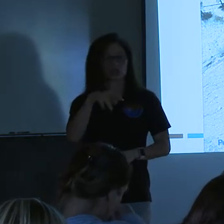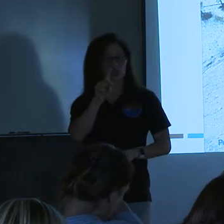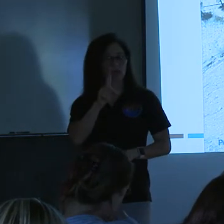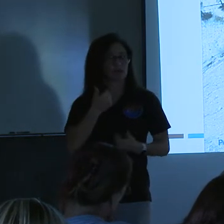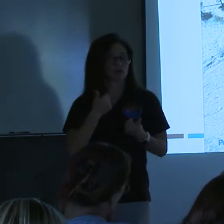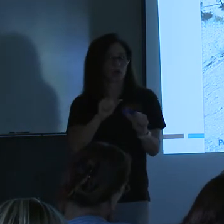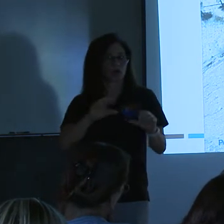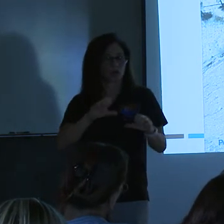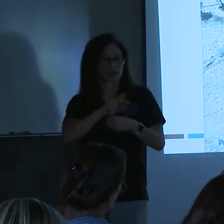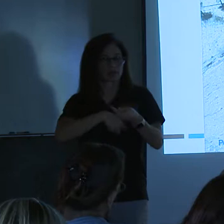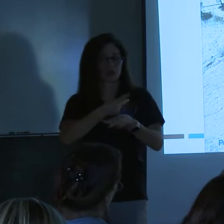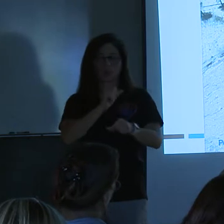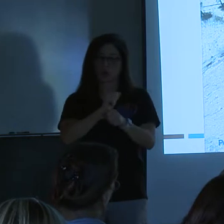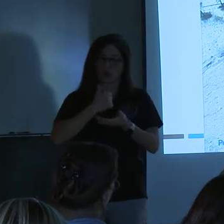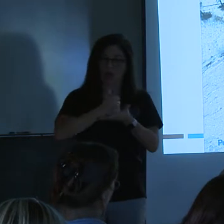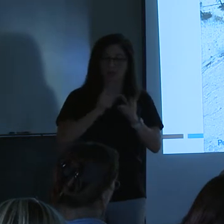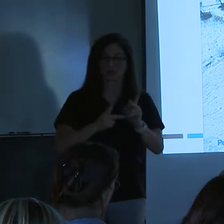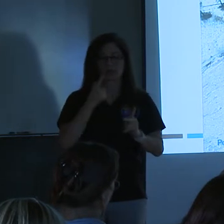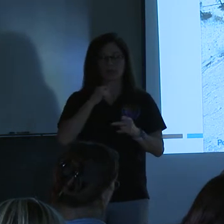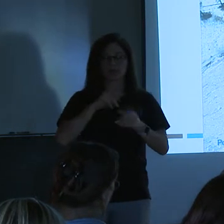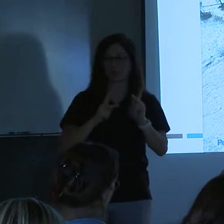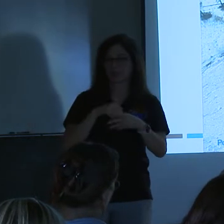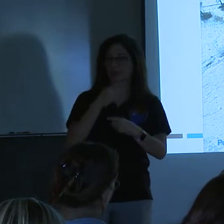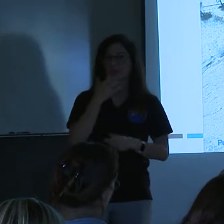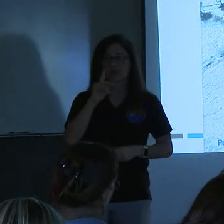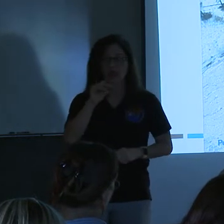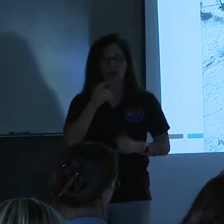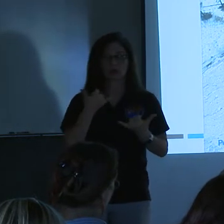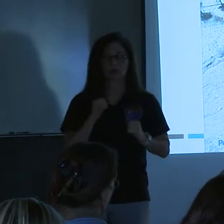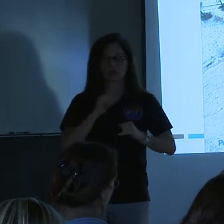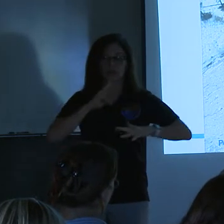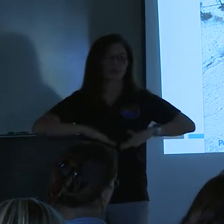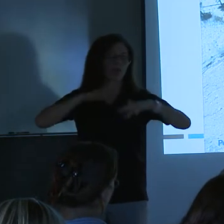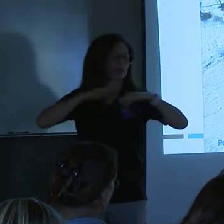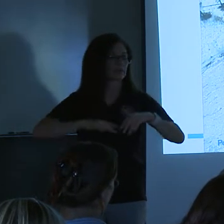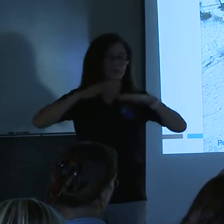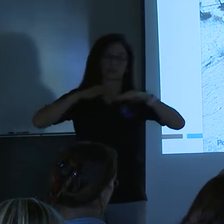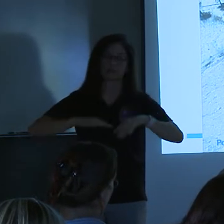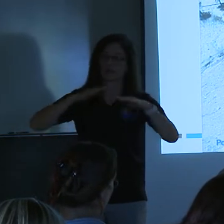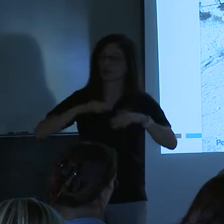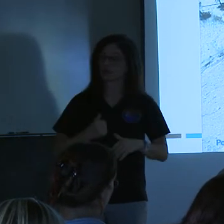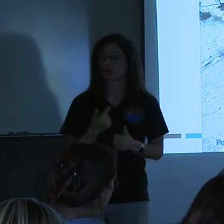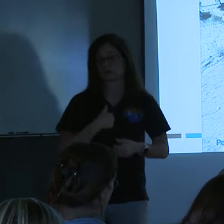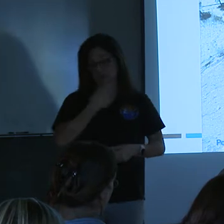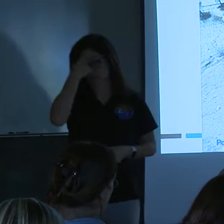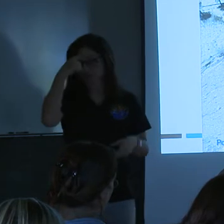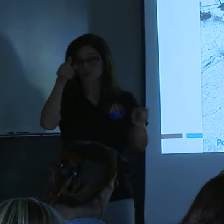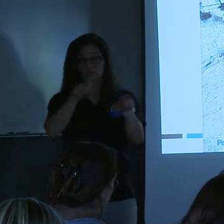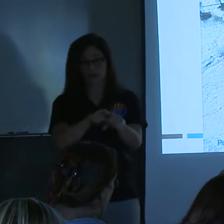attempted things like this to try to help people. There's people in Colorado that are still getting flooded out. And so I agree